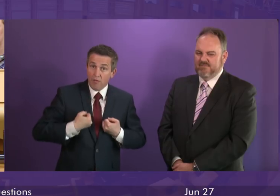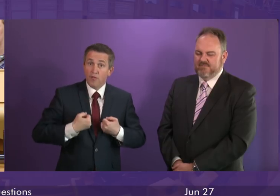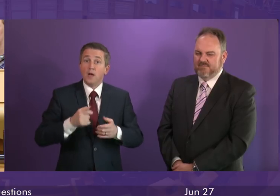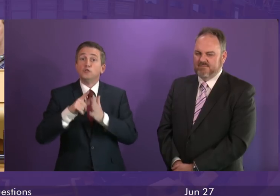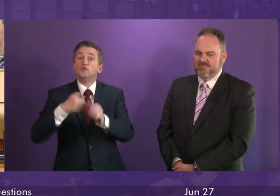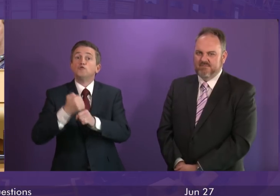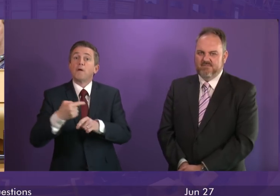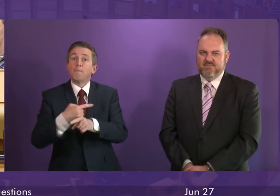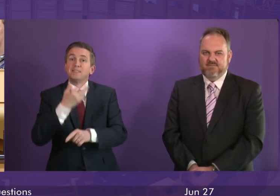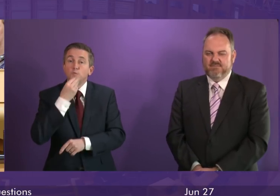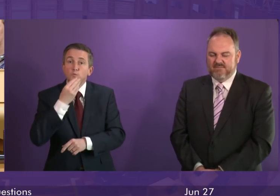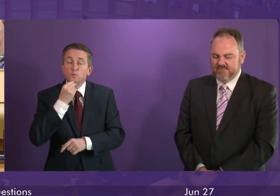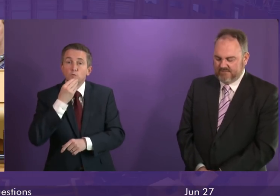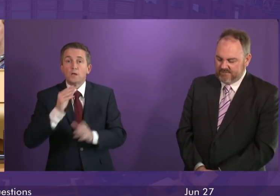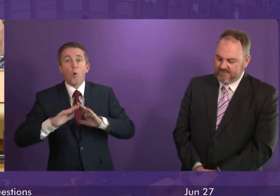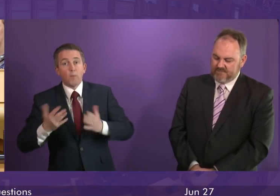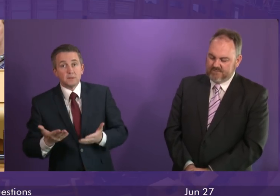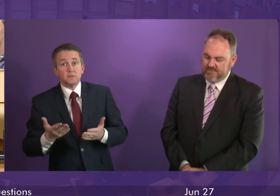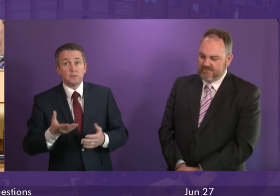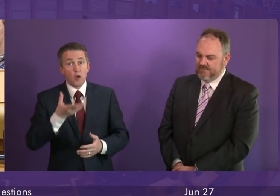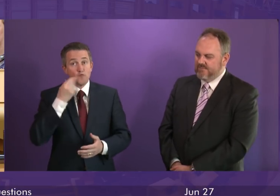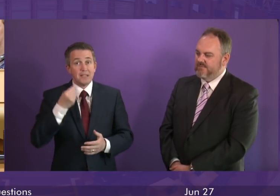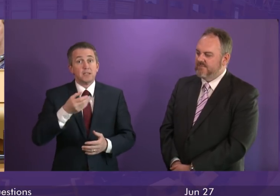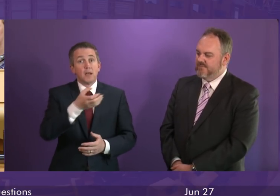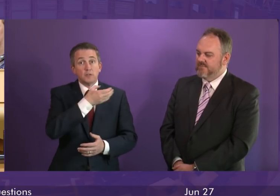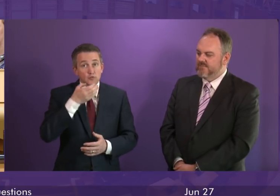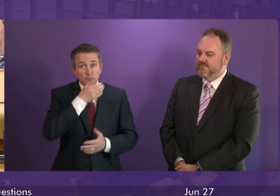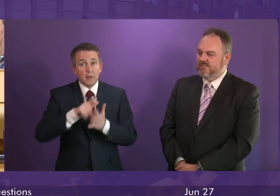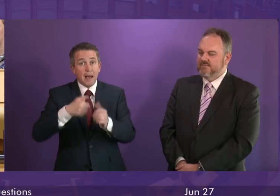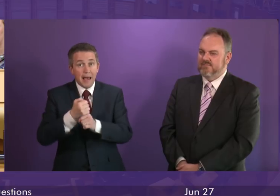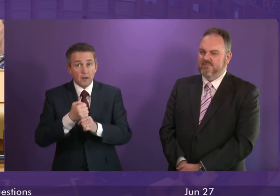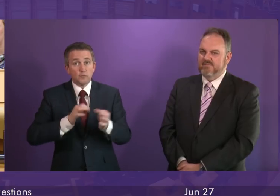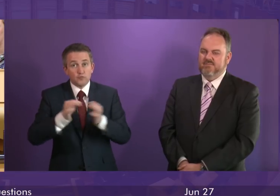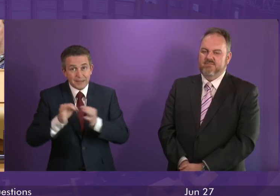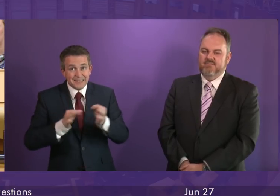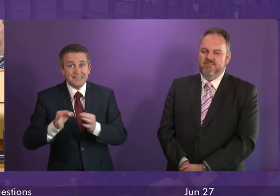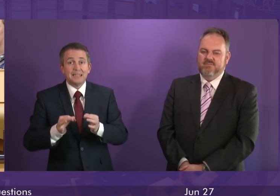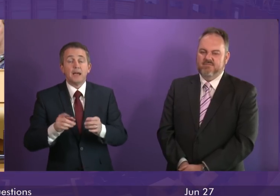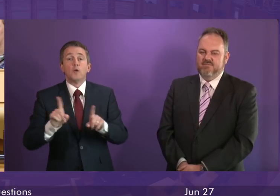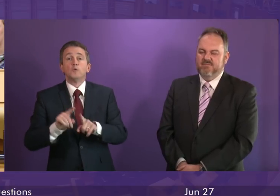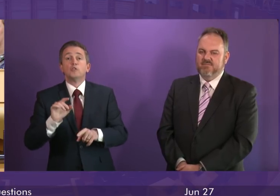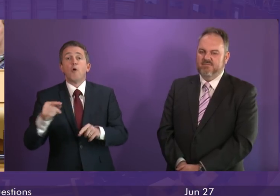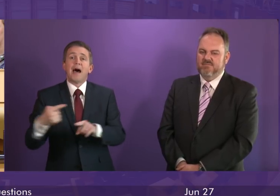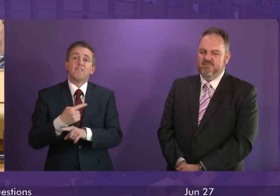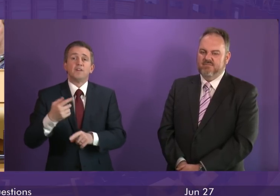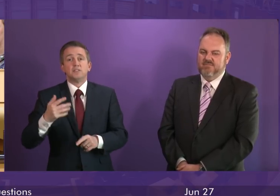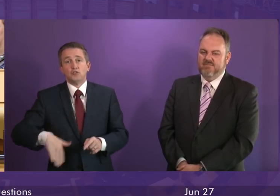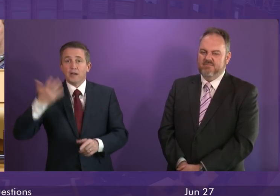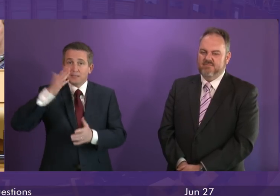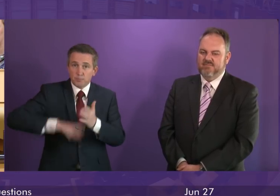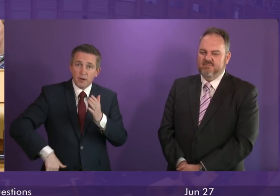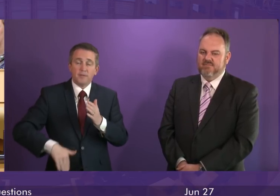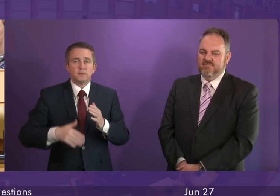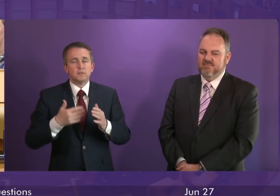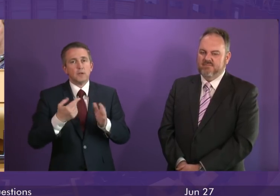issues in life after prison. Our recent mental health, alcohol and drug and homelessness strategies, as well as our focus on adverse childhood experiences and child poverty,